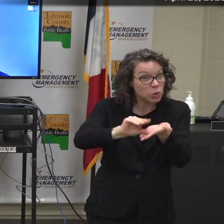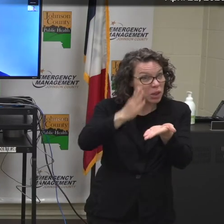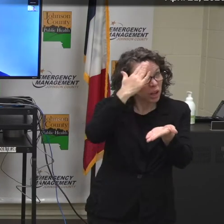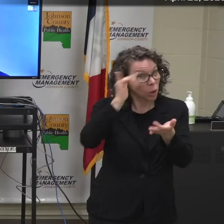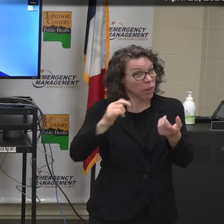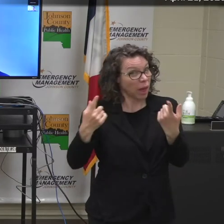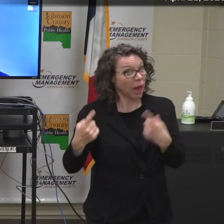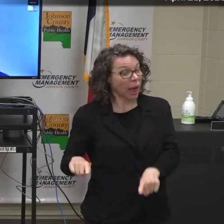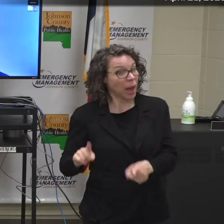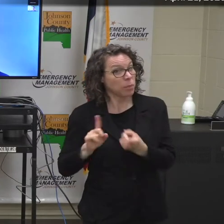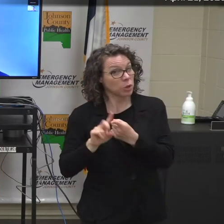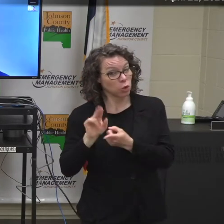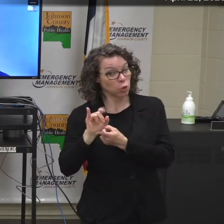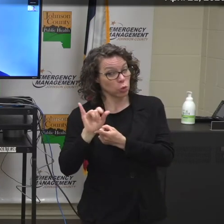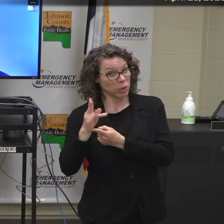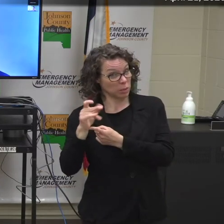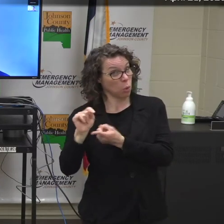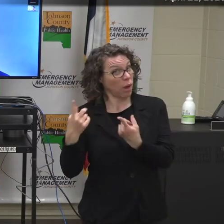At this point, we have not.